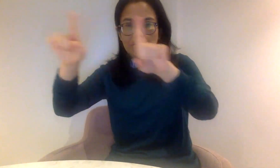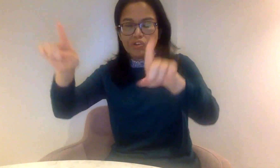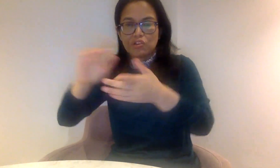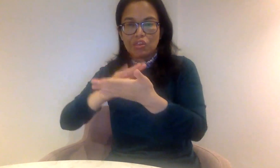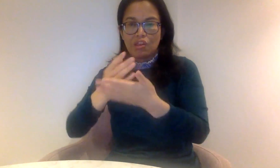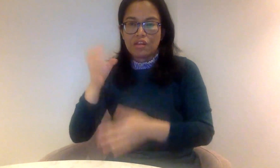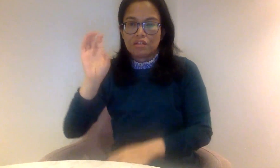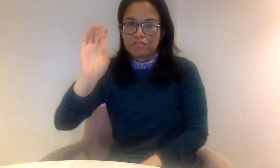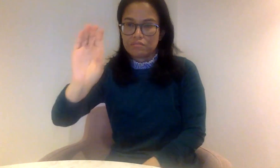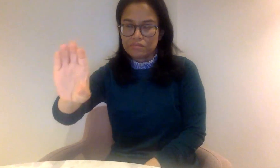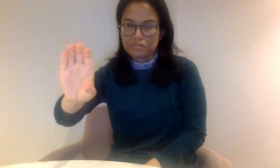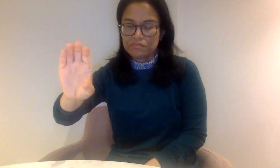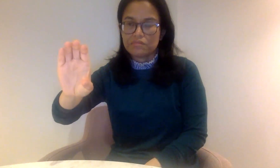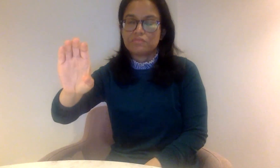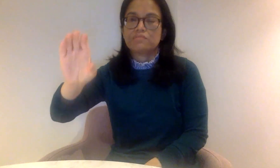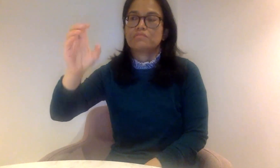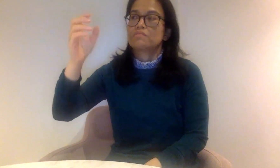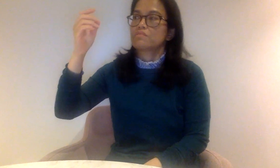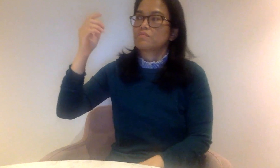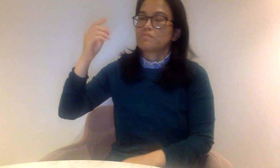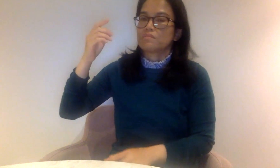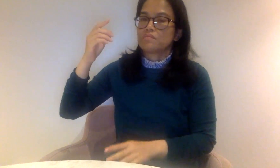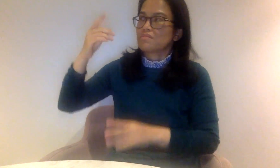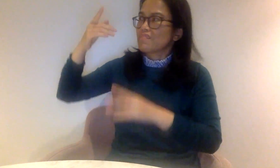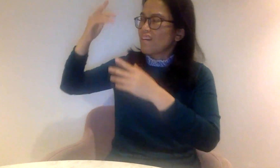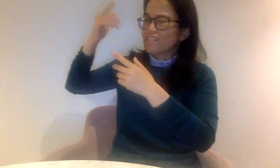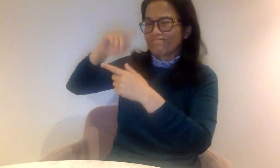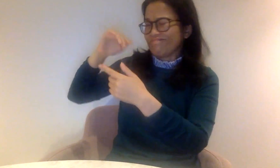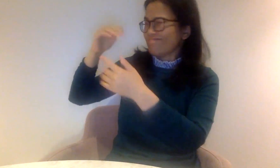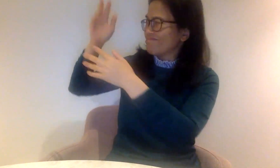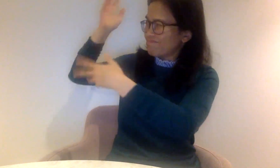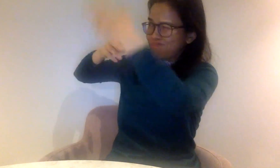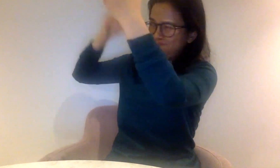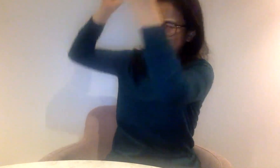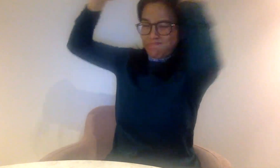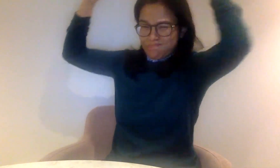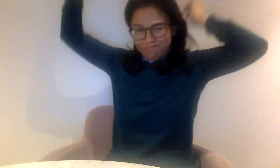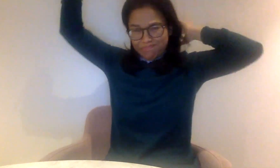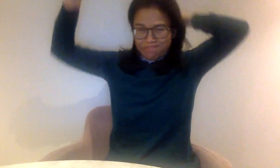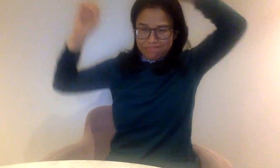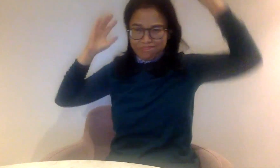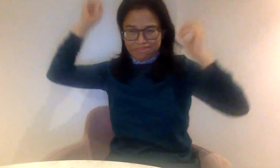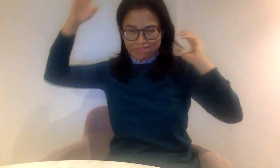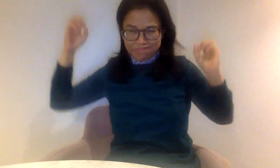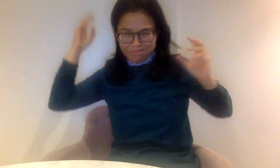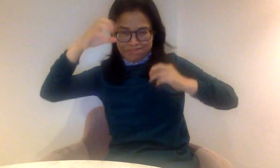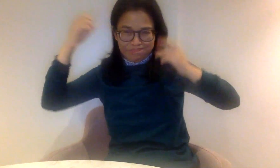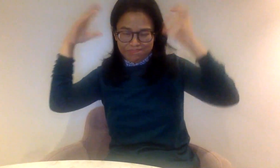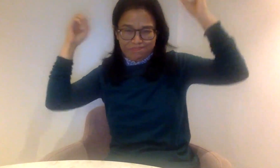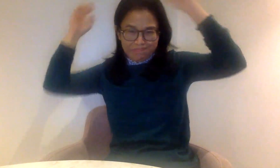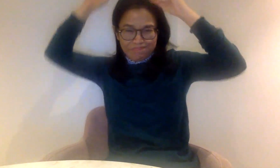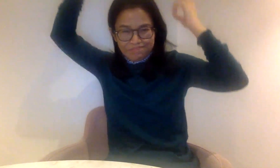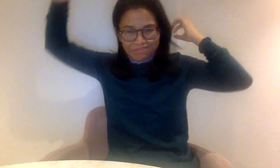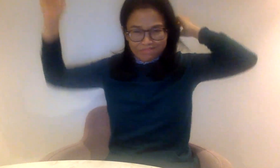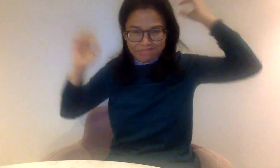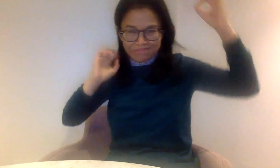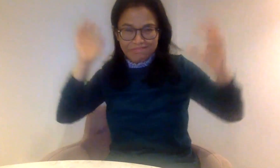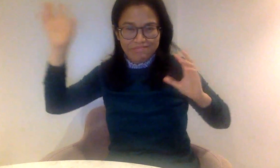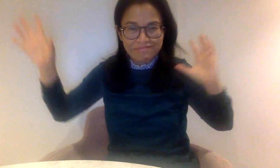screen, for me, it's very important that there's not any visual noise